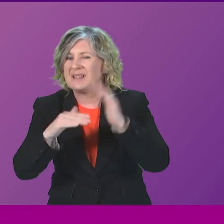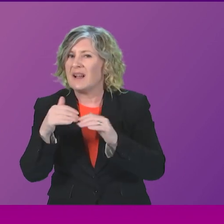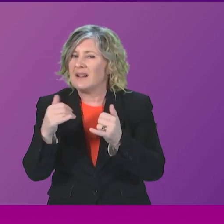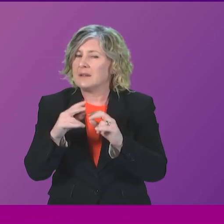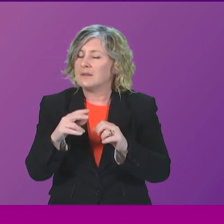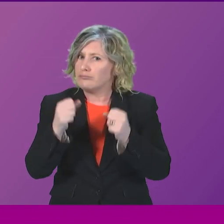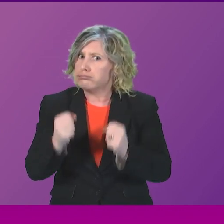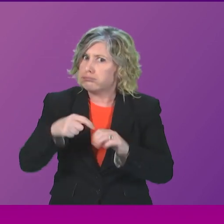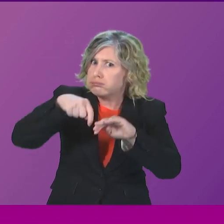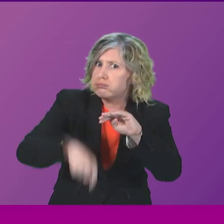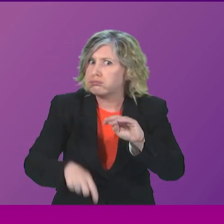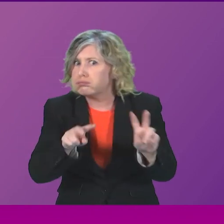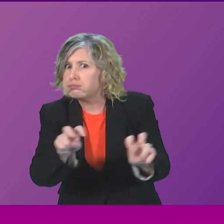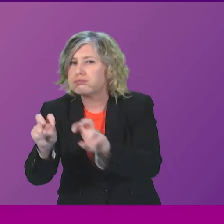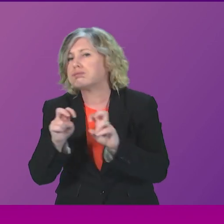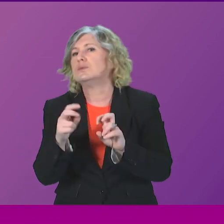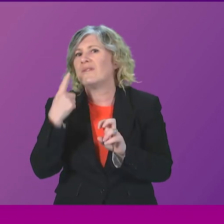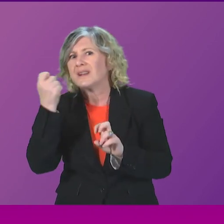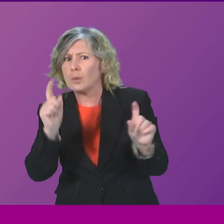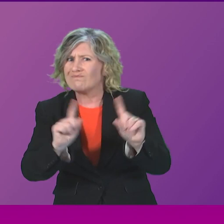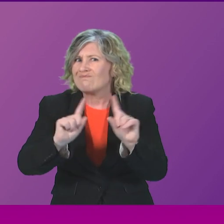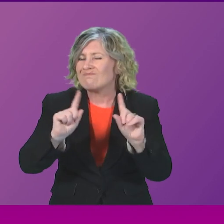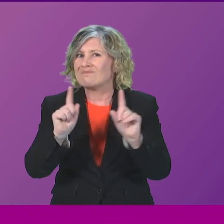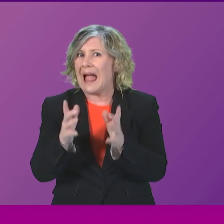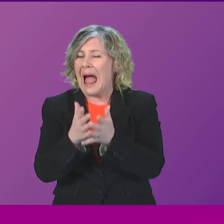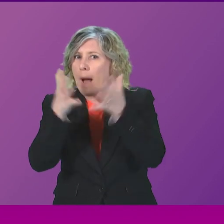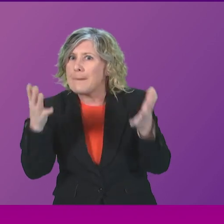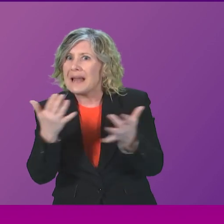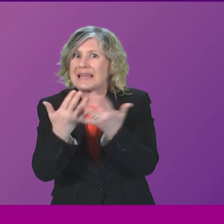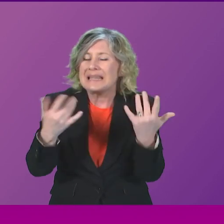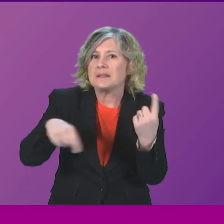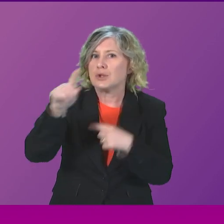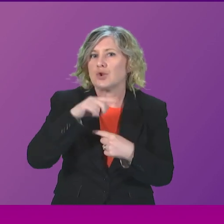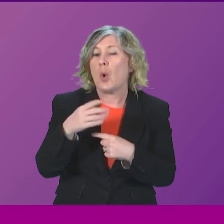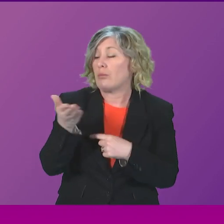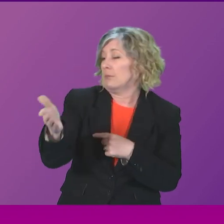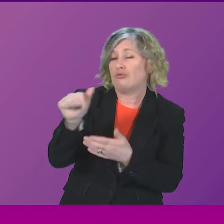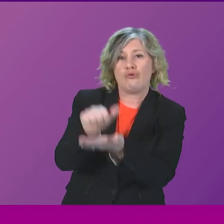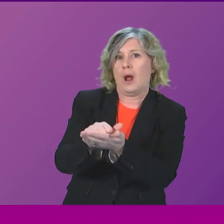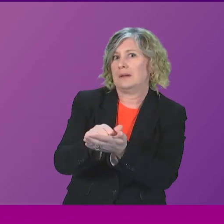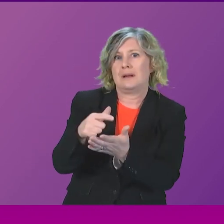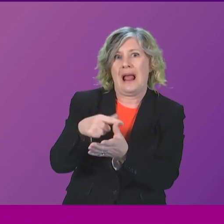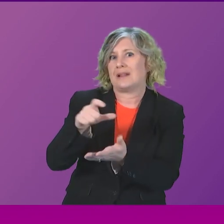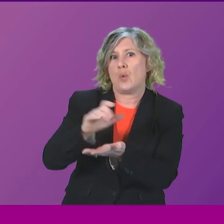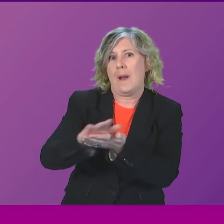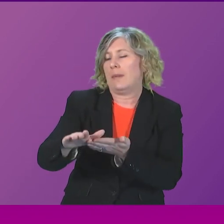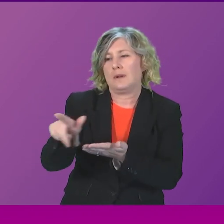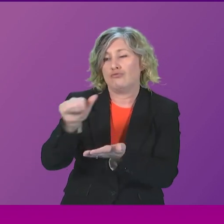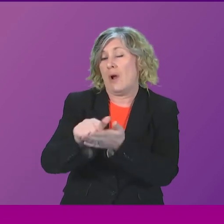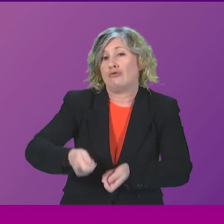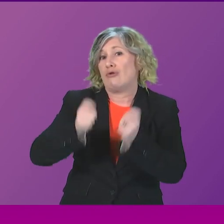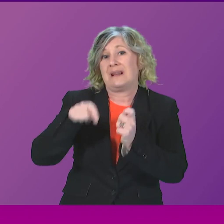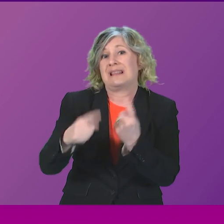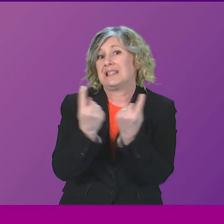actually, to understand the nature of what we're dealing with and the scope of what we are dealing with. So Alex Cole-Hamilton is absolutely right to raise a very important issue.